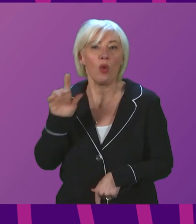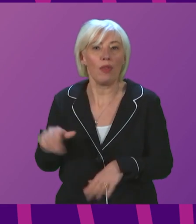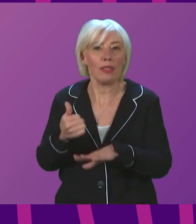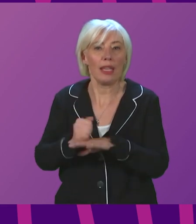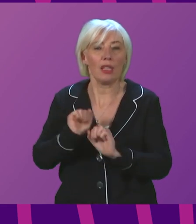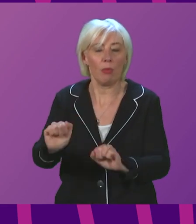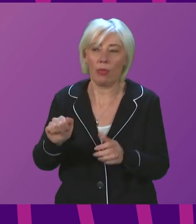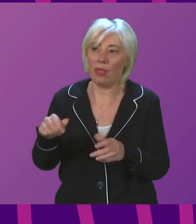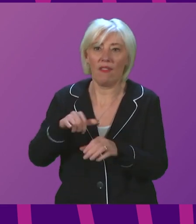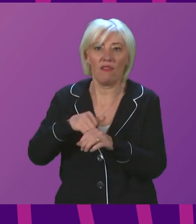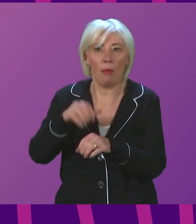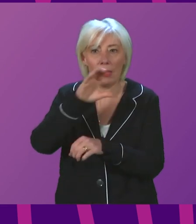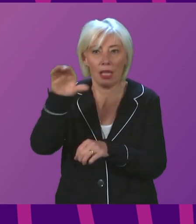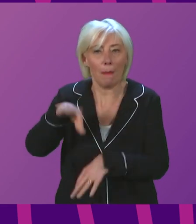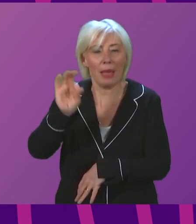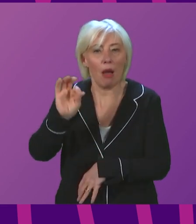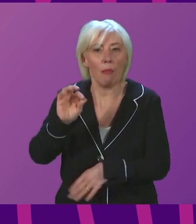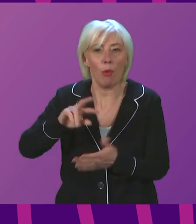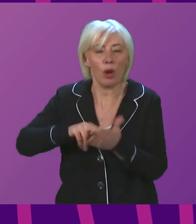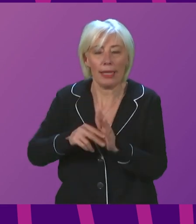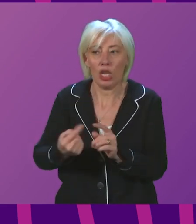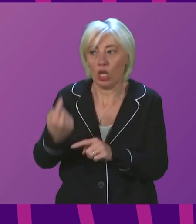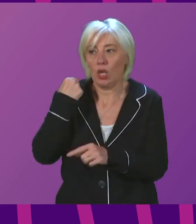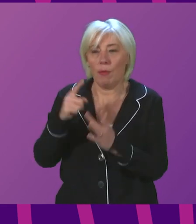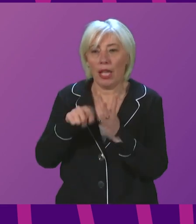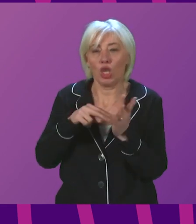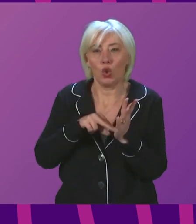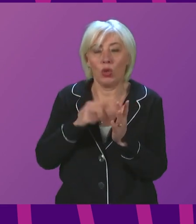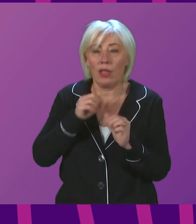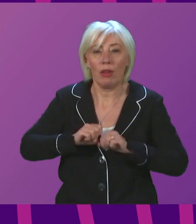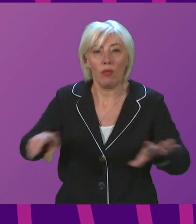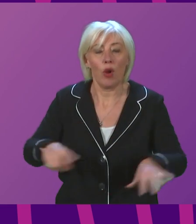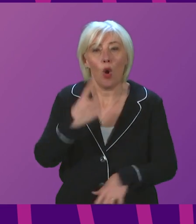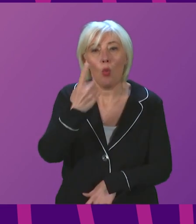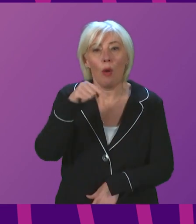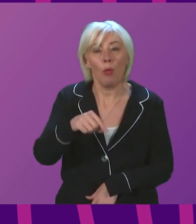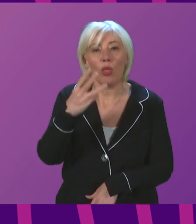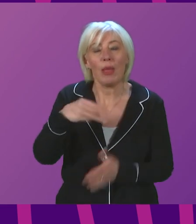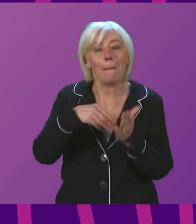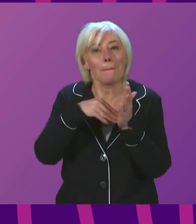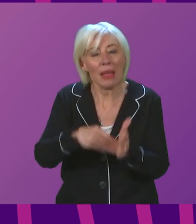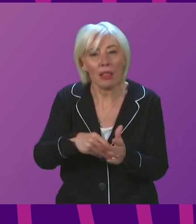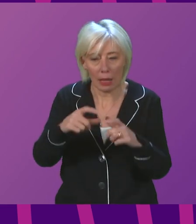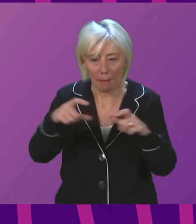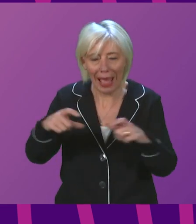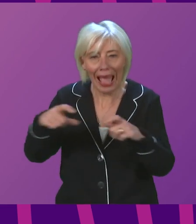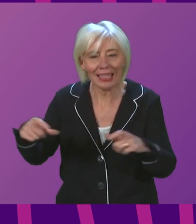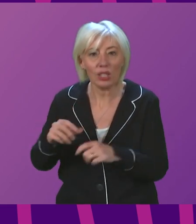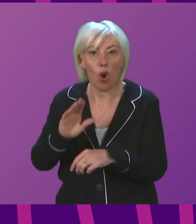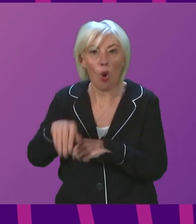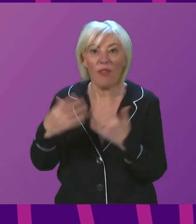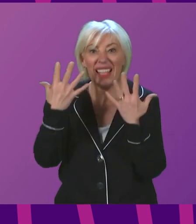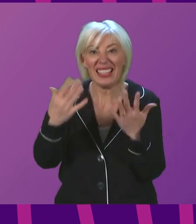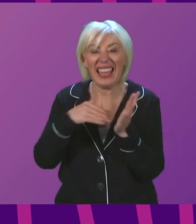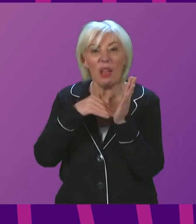pharmacy collect arrangements in June, they have distributed over 1.3 million packs, that is almost 10 million tests, helping keep